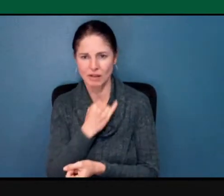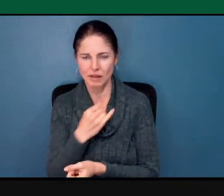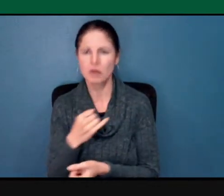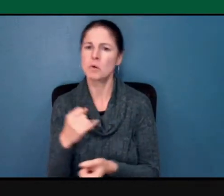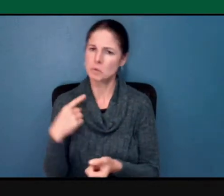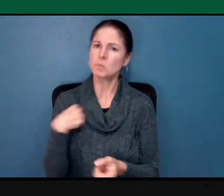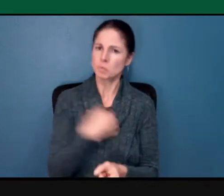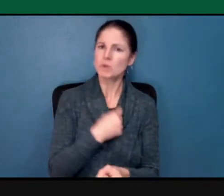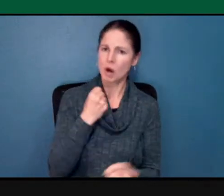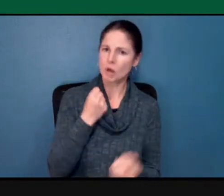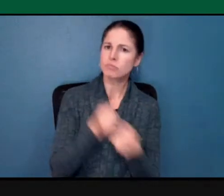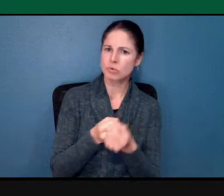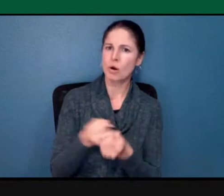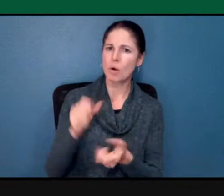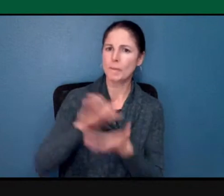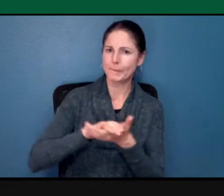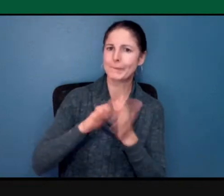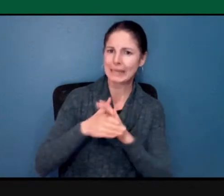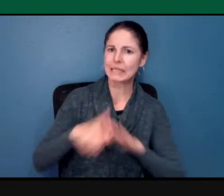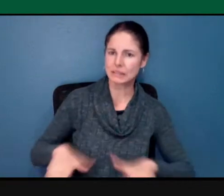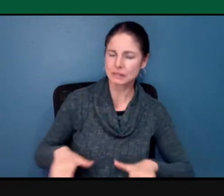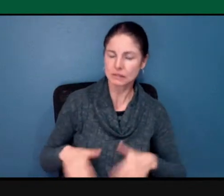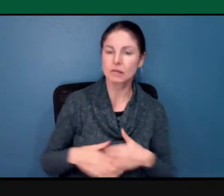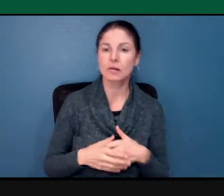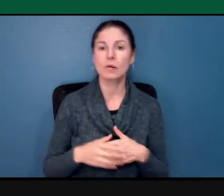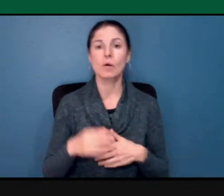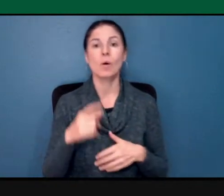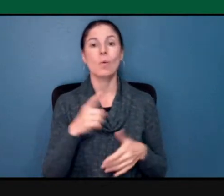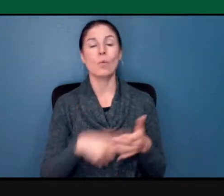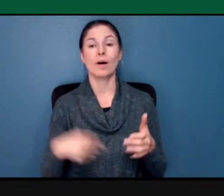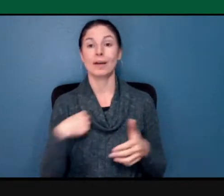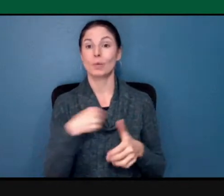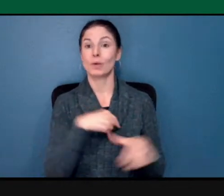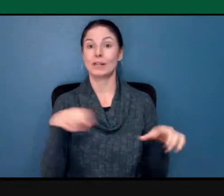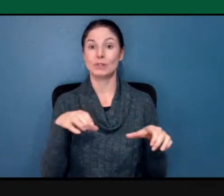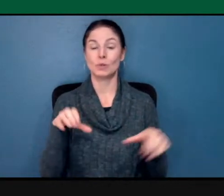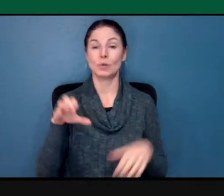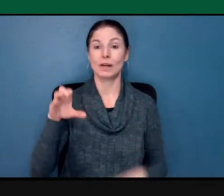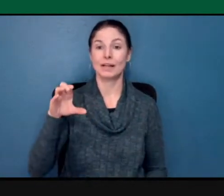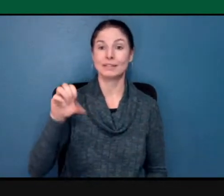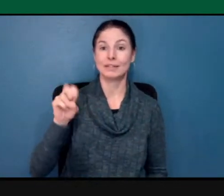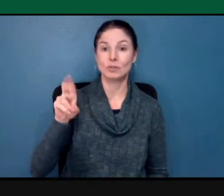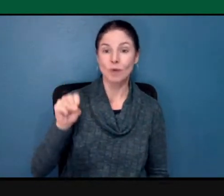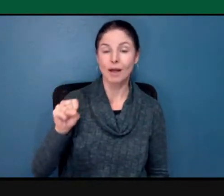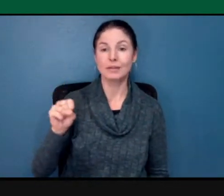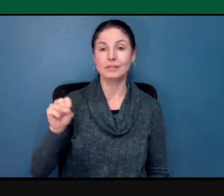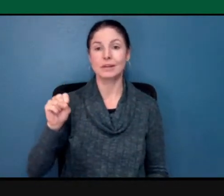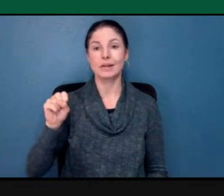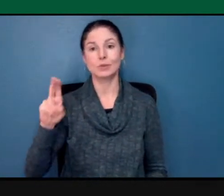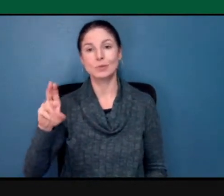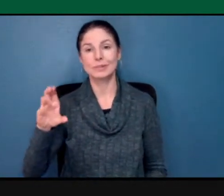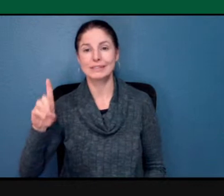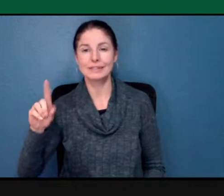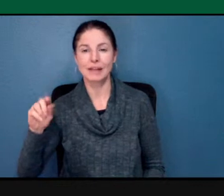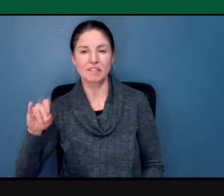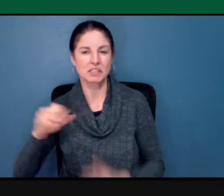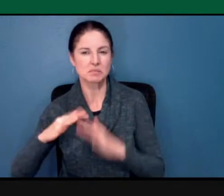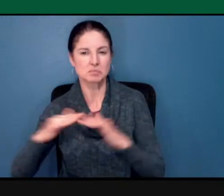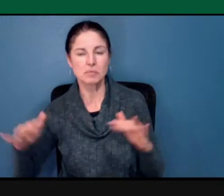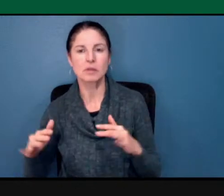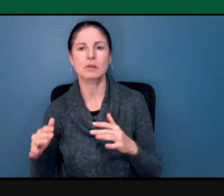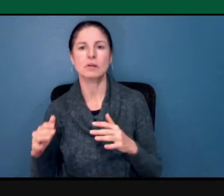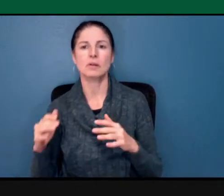What path can we take at Sac State and at UC Davis, et cetera, to work on this concept?